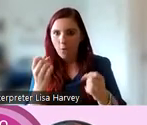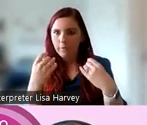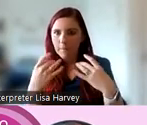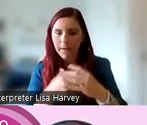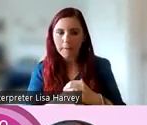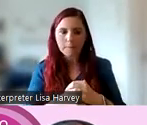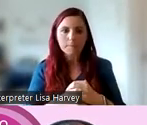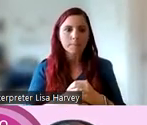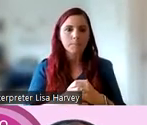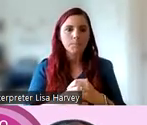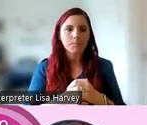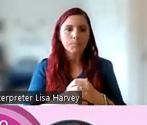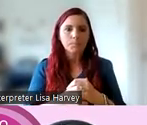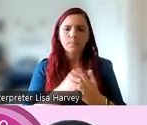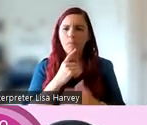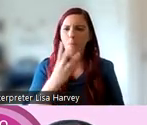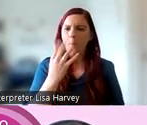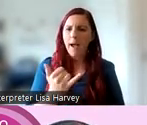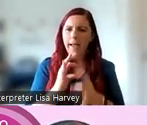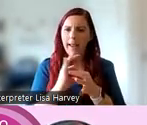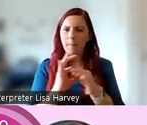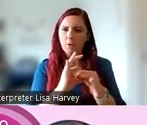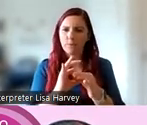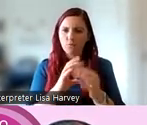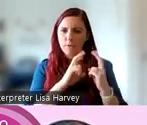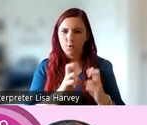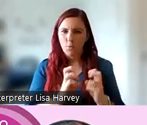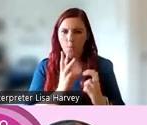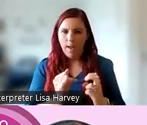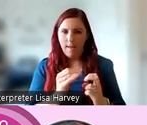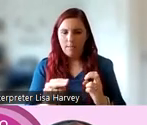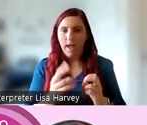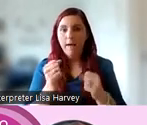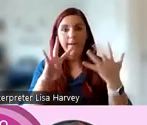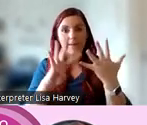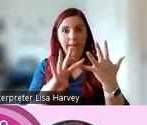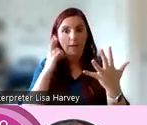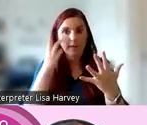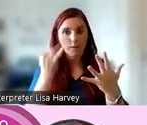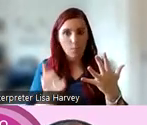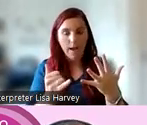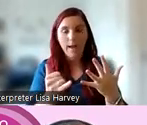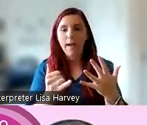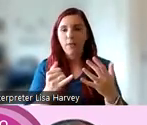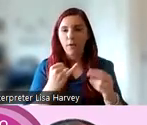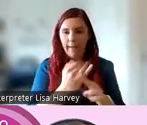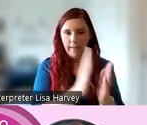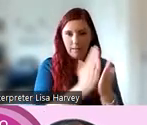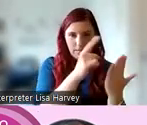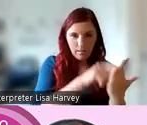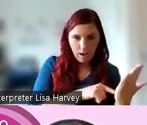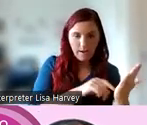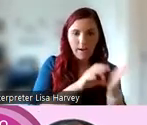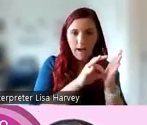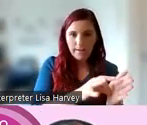So why should we be engaging in collaborative research? So there are many reasons, which are outlined in the literature, but also were